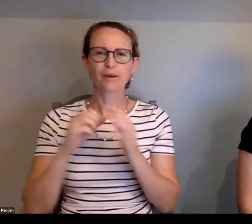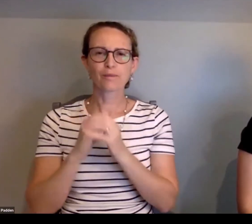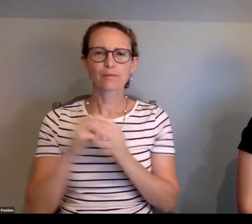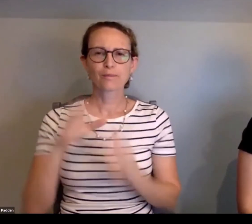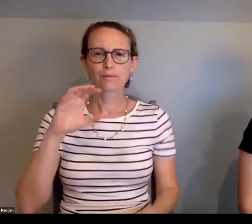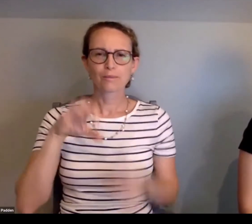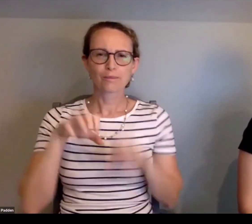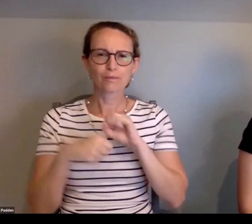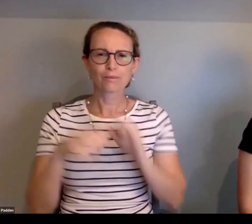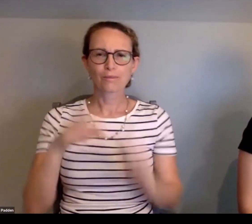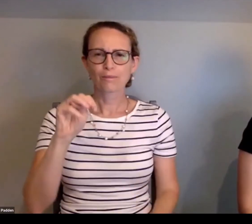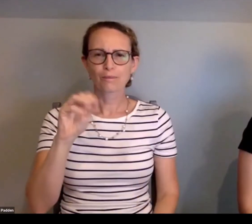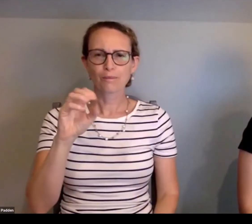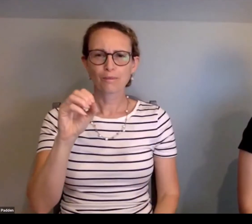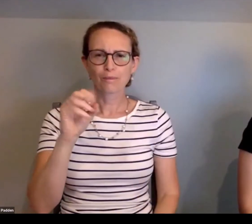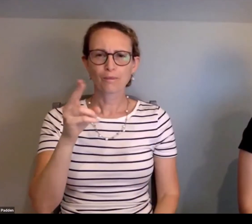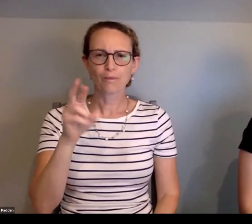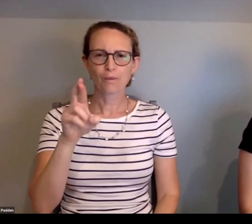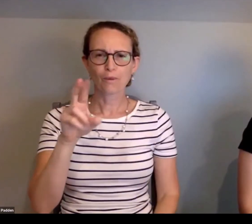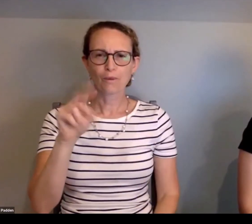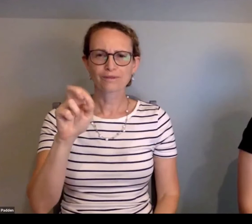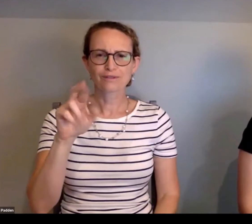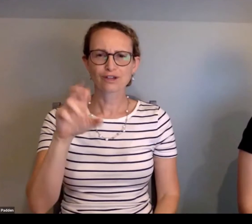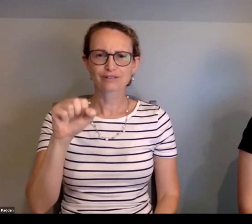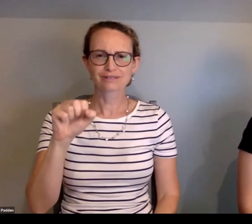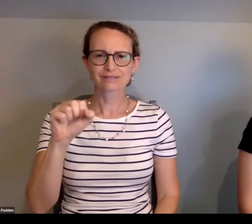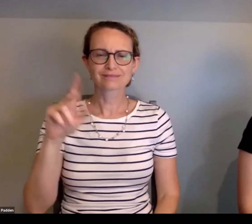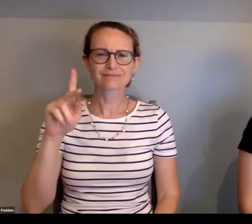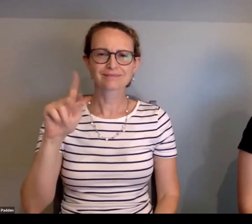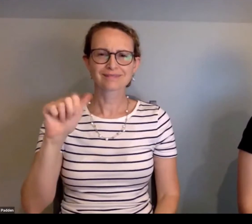And now we're going to be reciting the mourner's Kaddish.